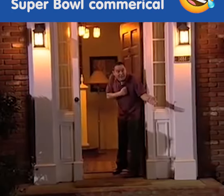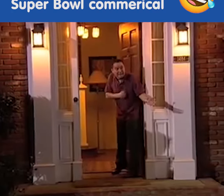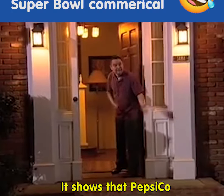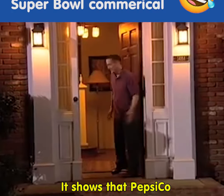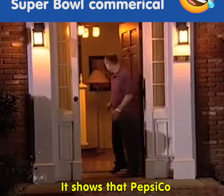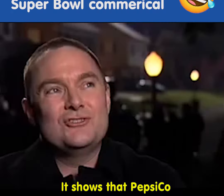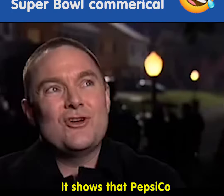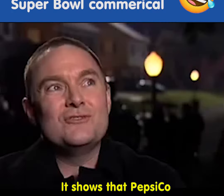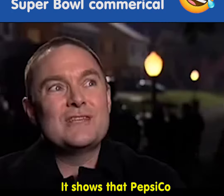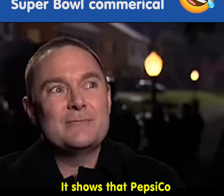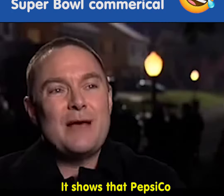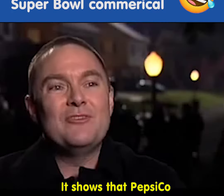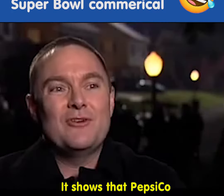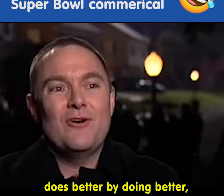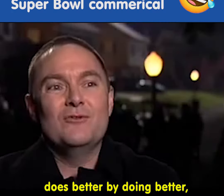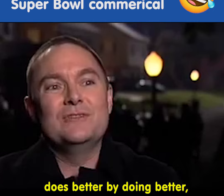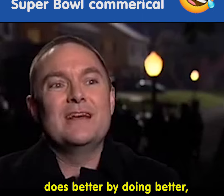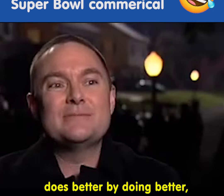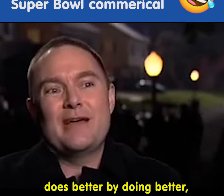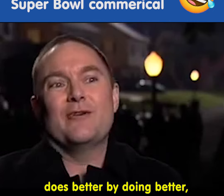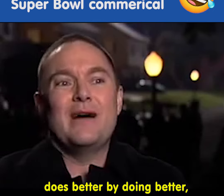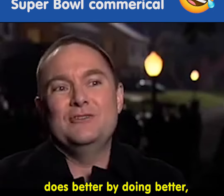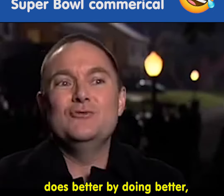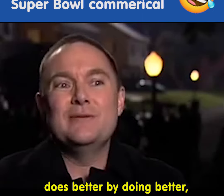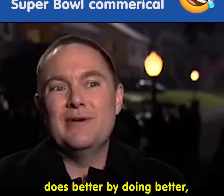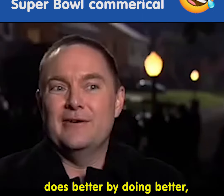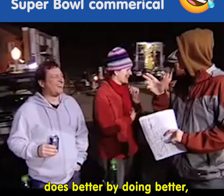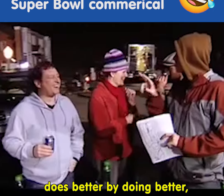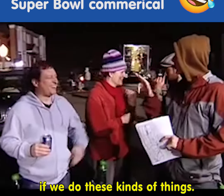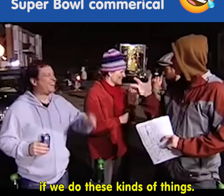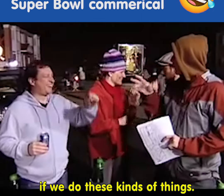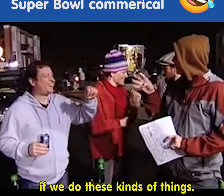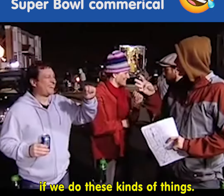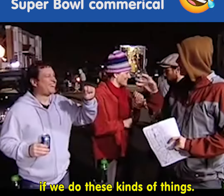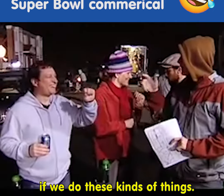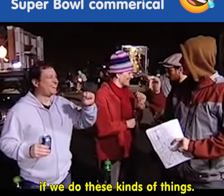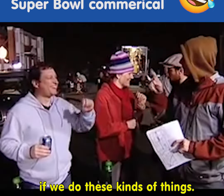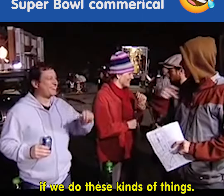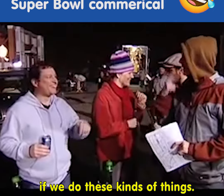It shows that PepsiCo does better by doing better if we do these kinds of things.